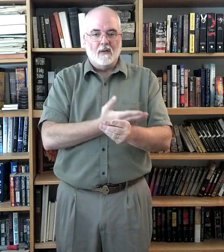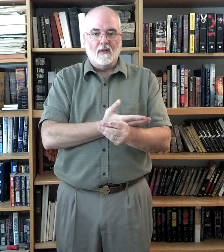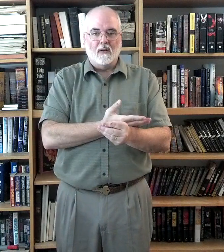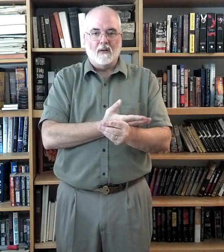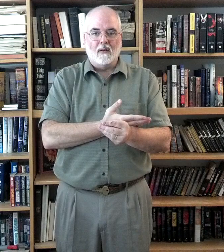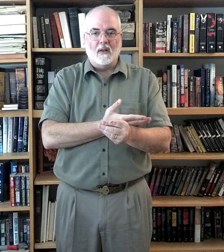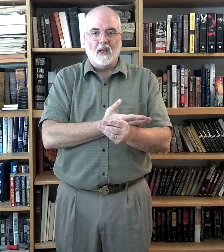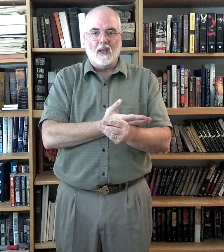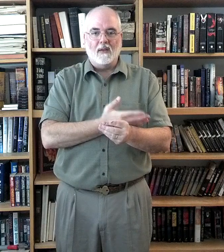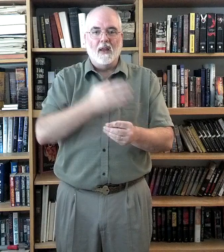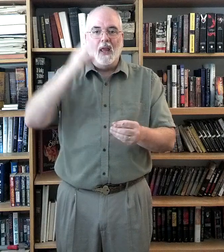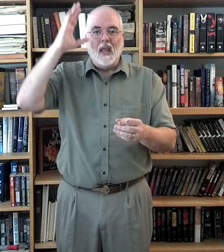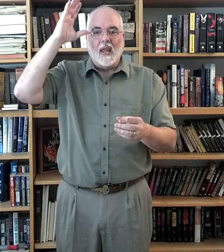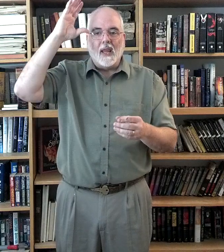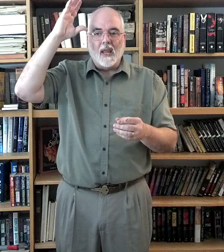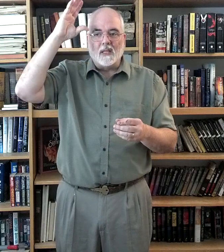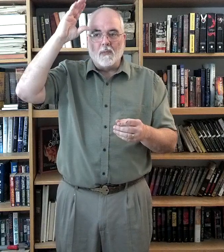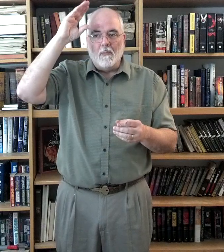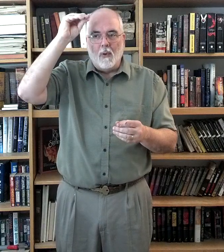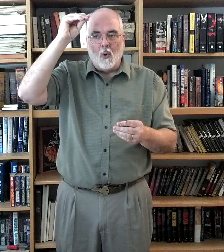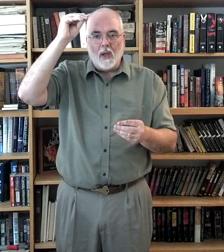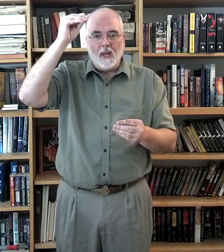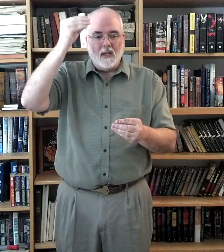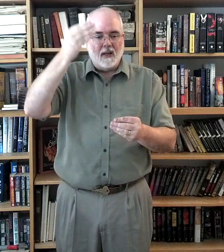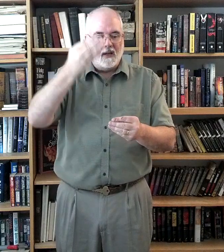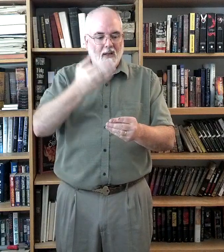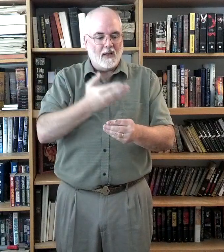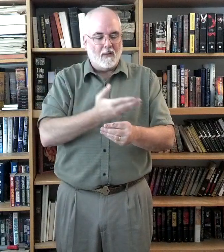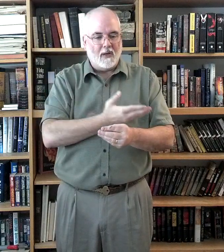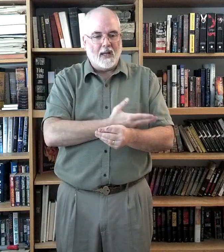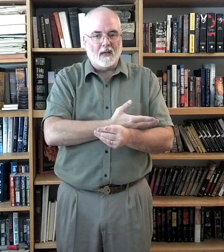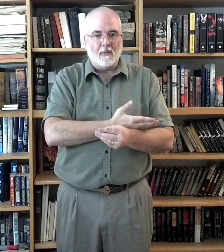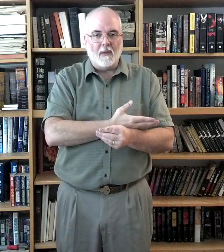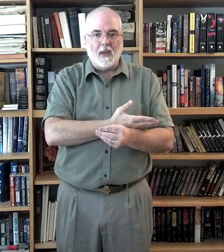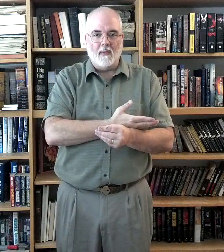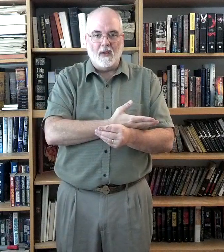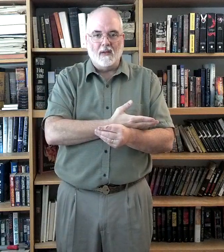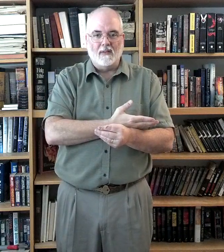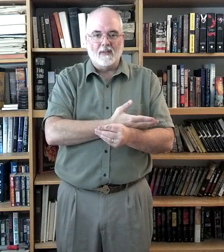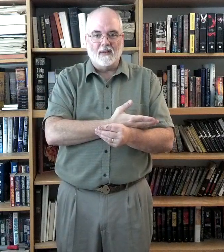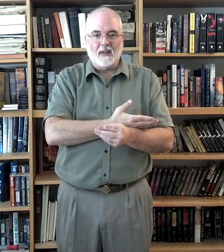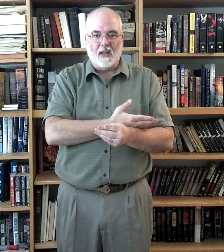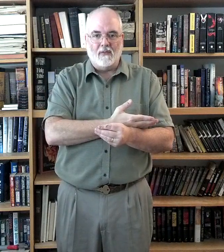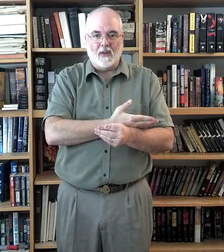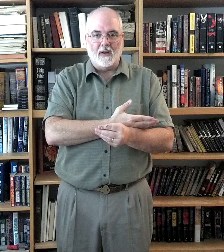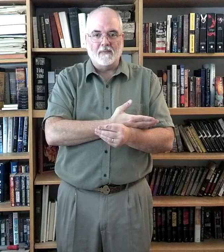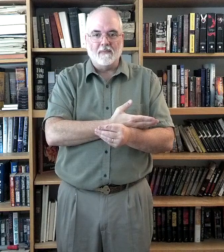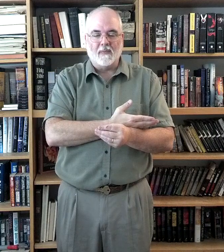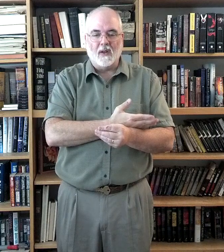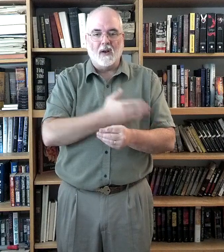okay, it's boy coming down to be a baby kind of thing. All right?